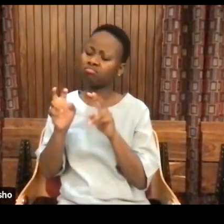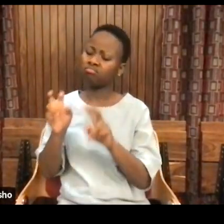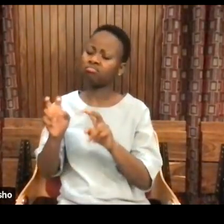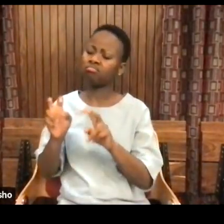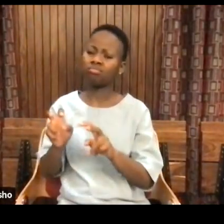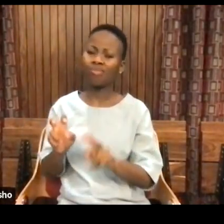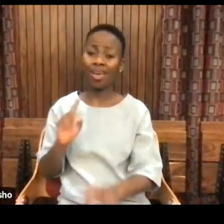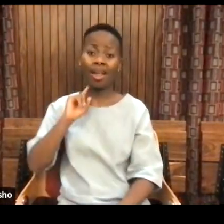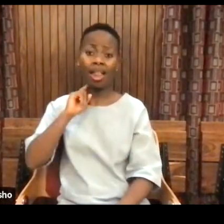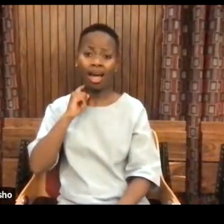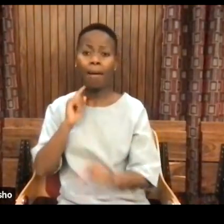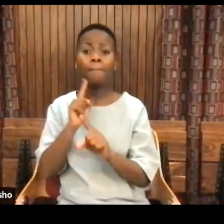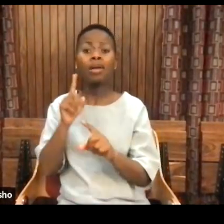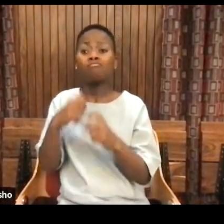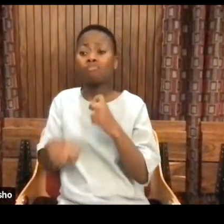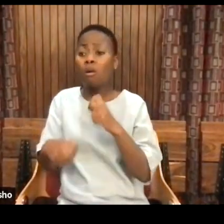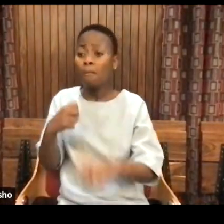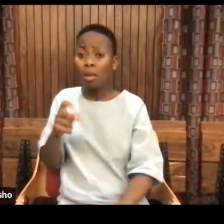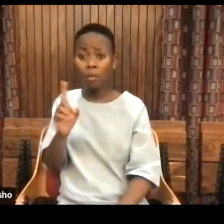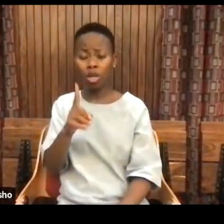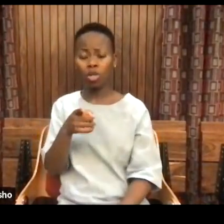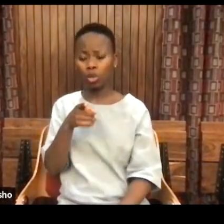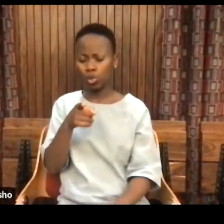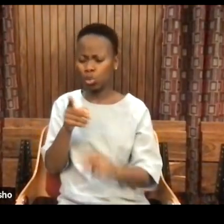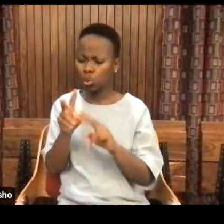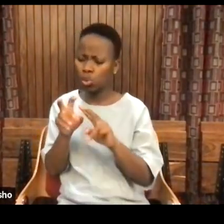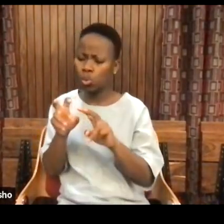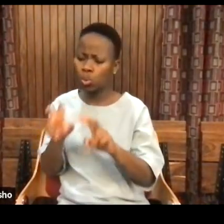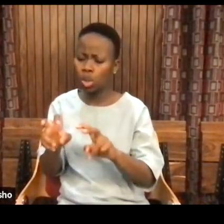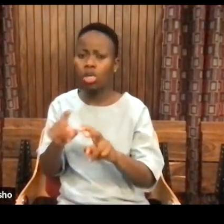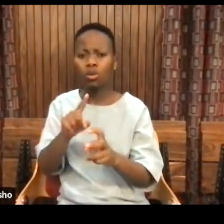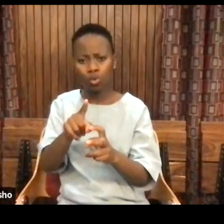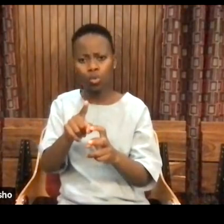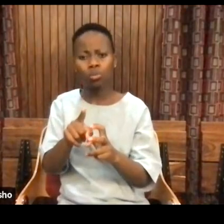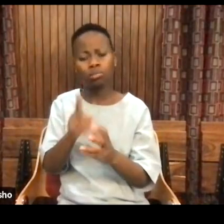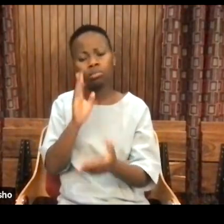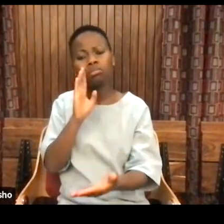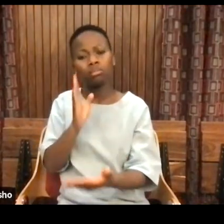the engagement, you are affirming the legitimacy of the practices of those lies.